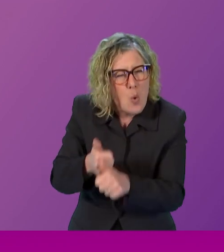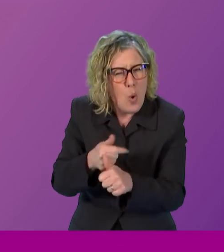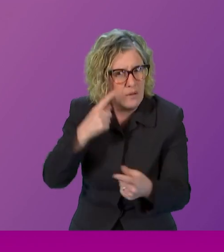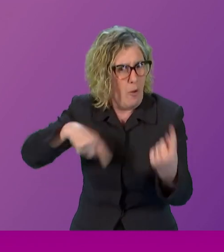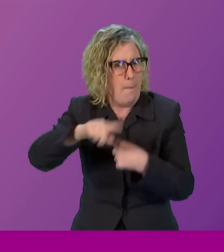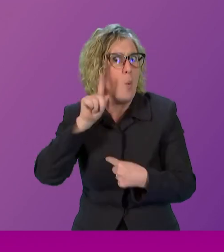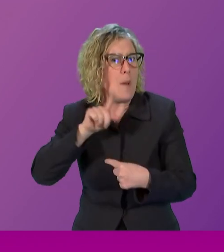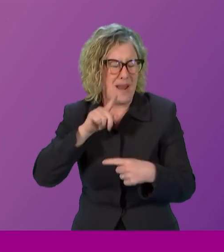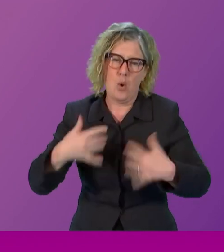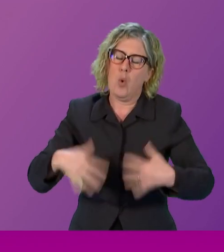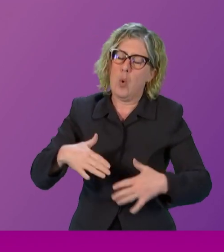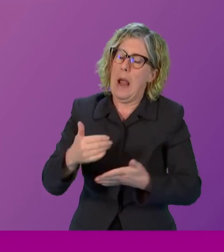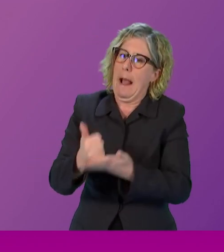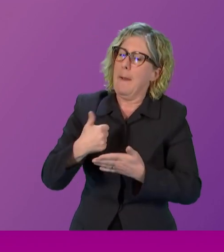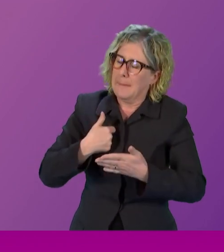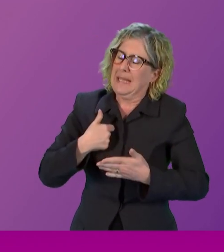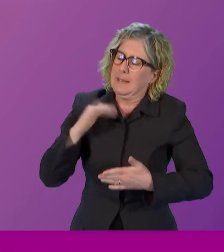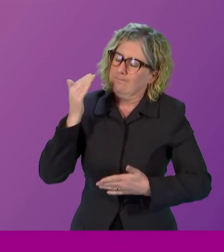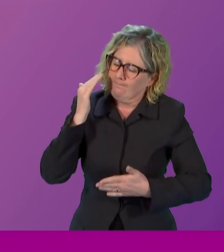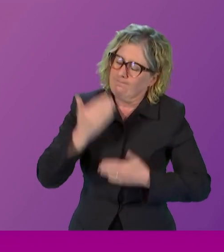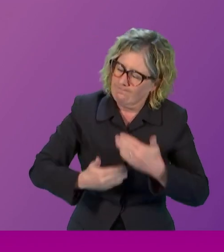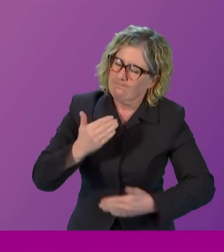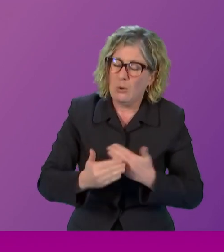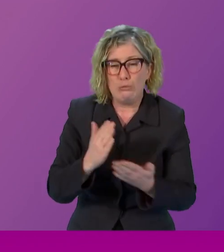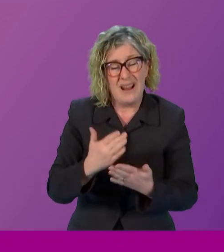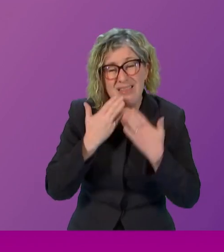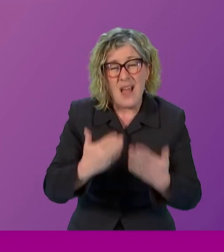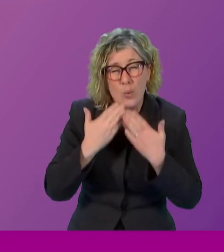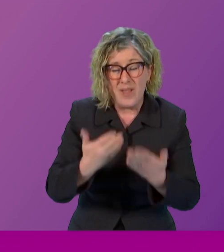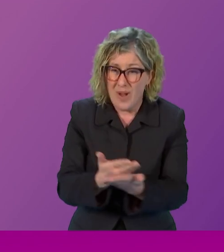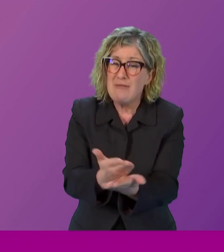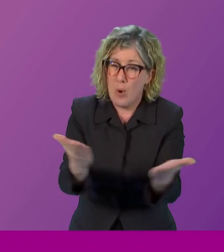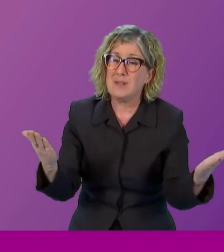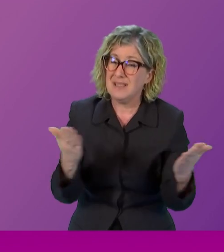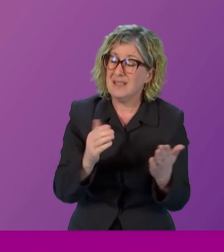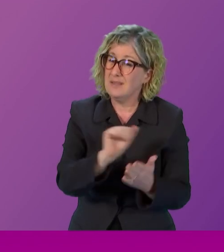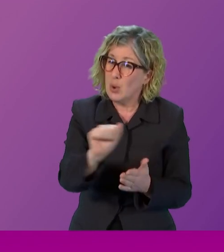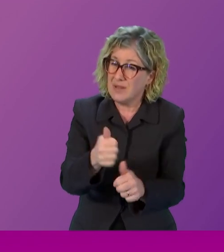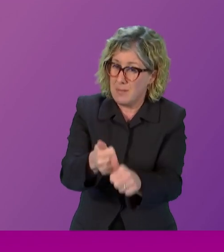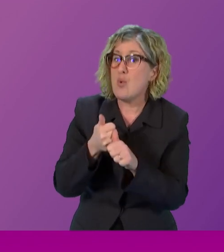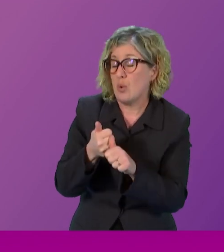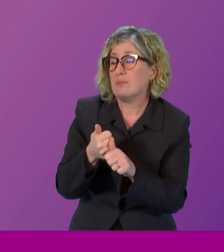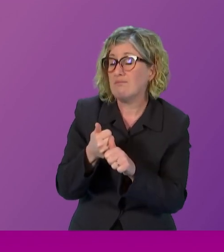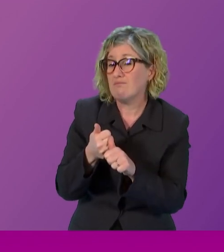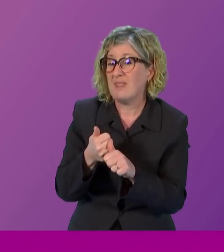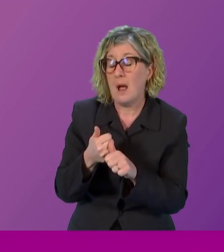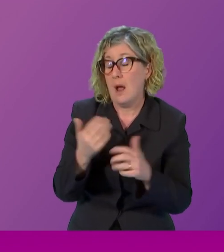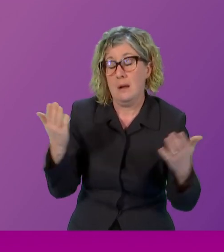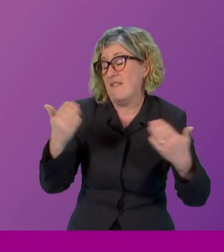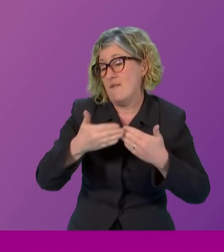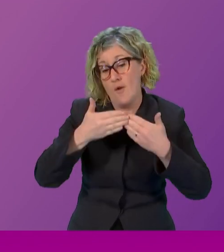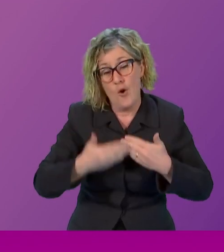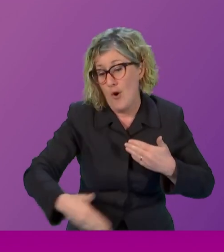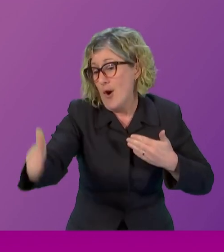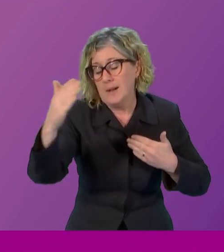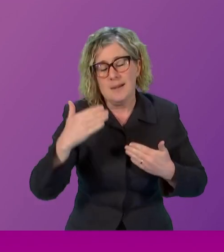to take the opportunity to all of you to say from the bottom of my heart, thank you for that support. And I will, for as long as I live, for as long